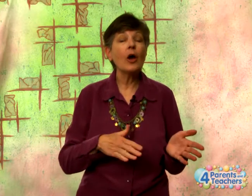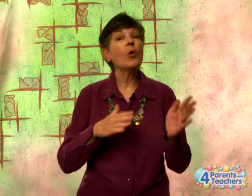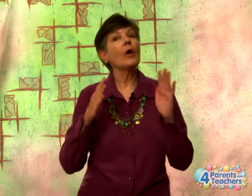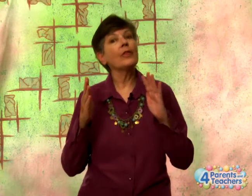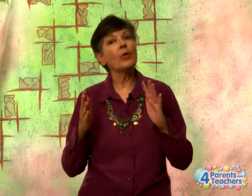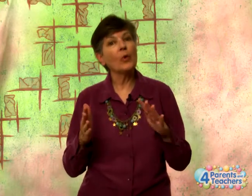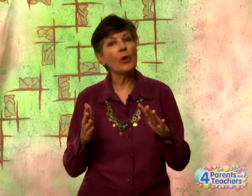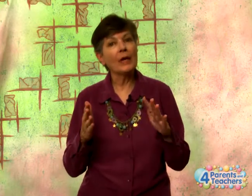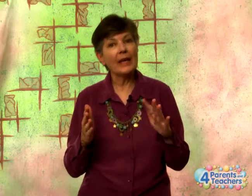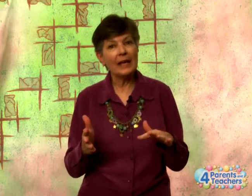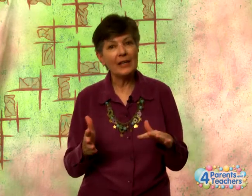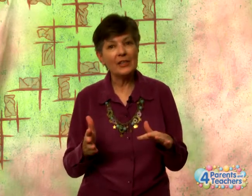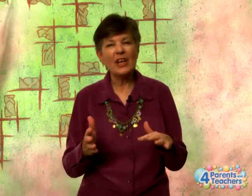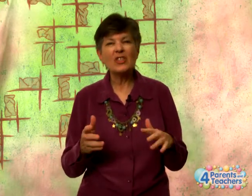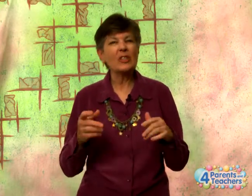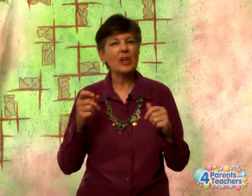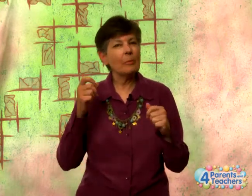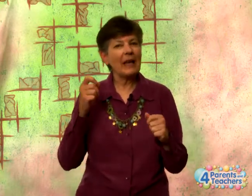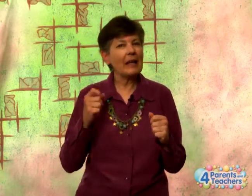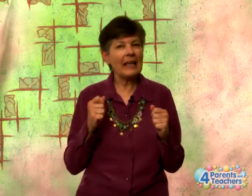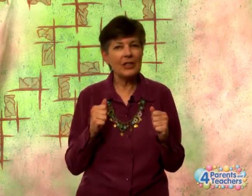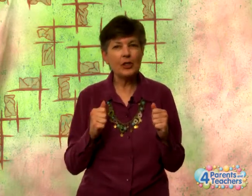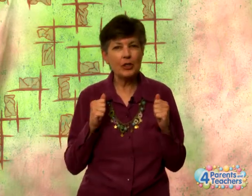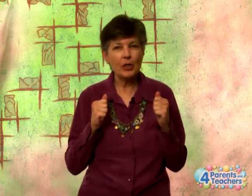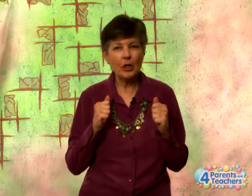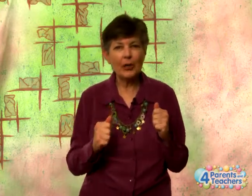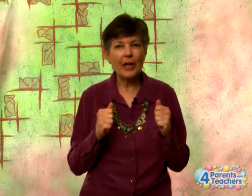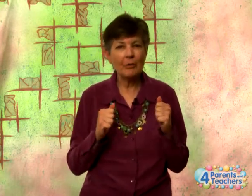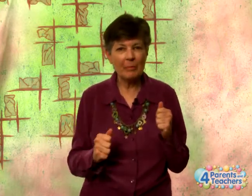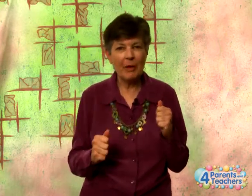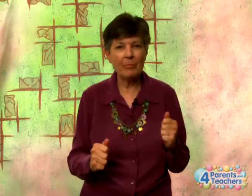what the word is. So it's going to make it easier to learn and remember.